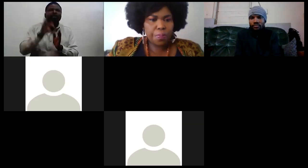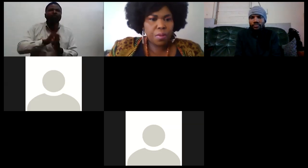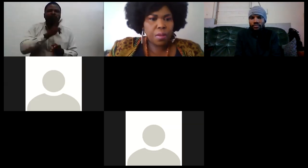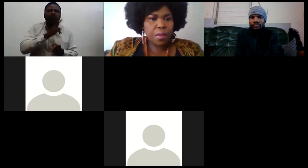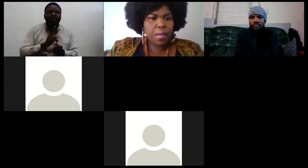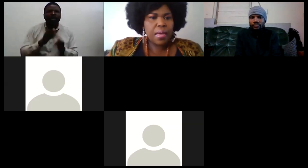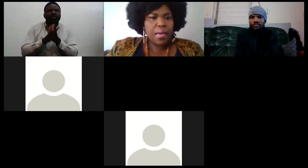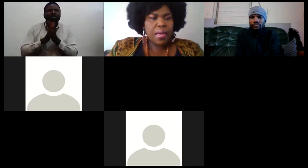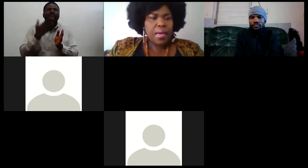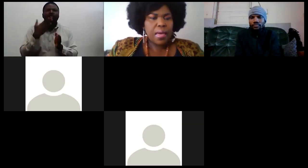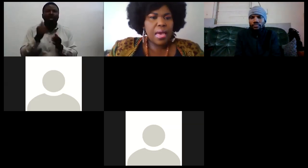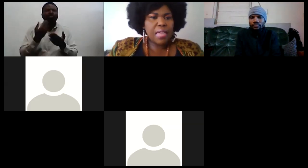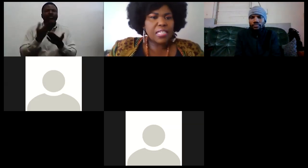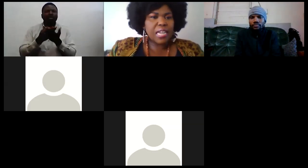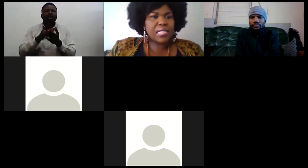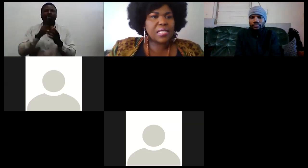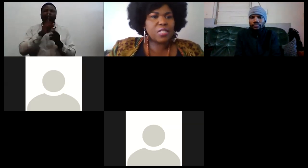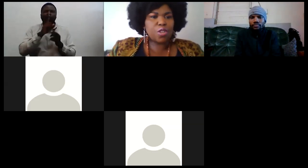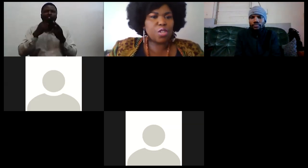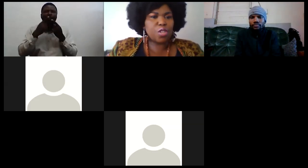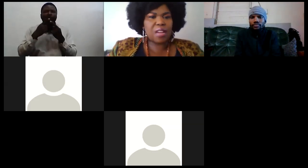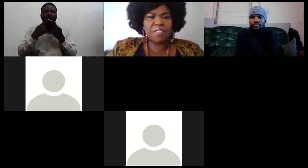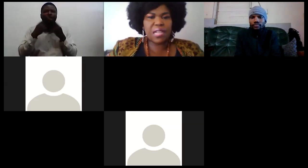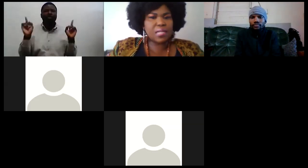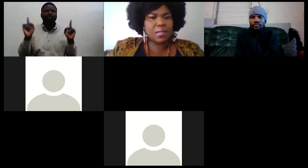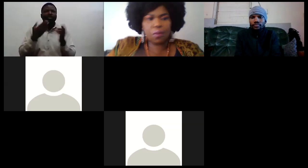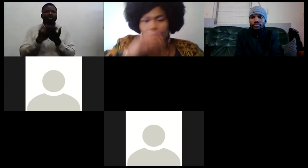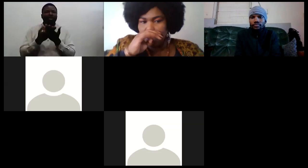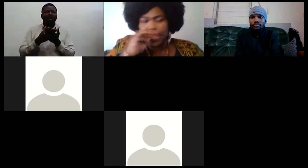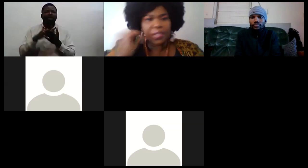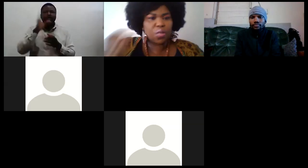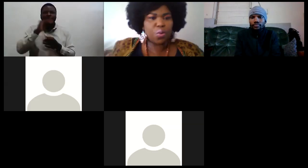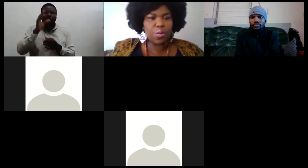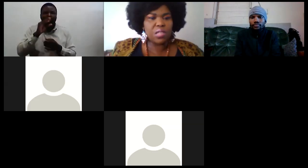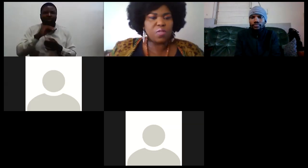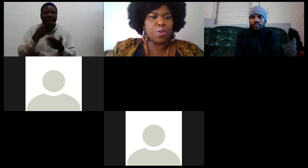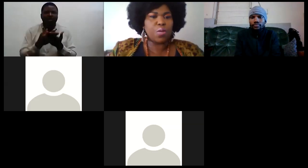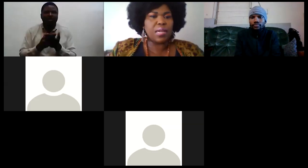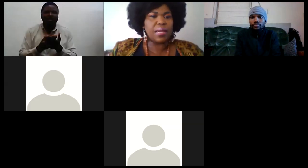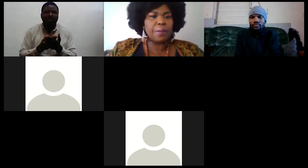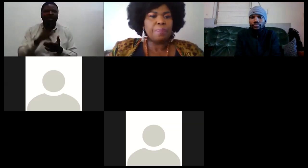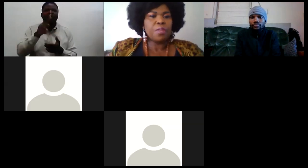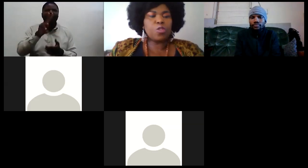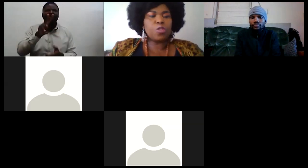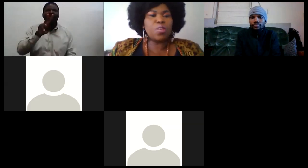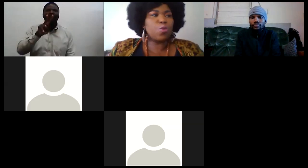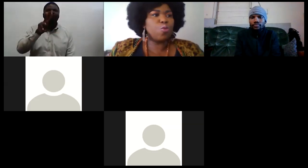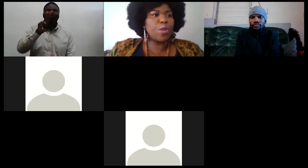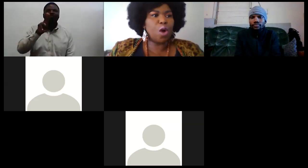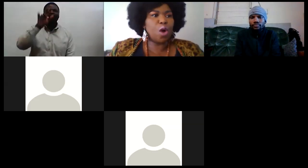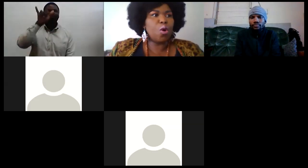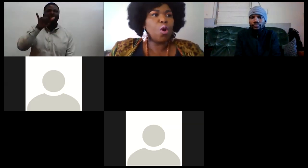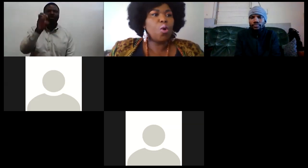and just introduce yourself just one minute who is who is really so that